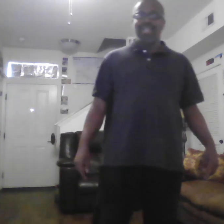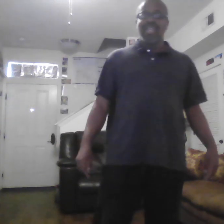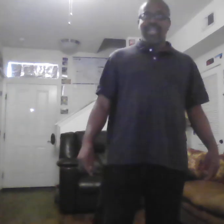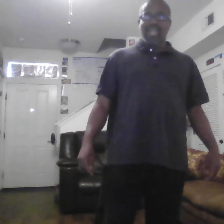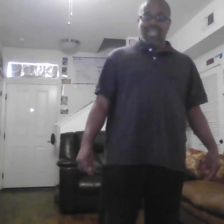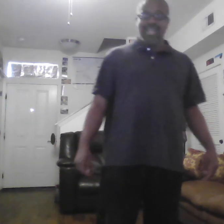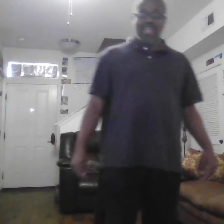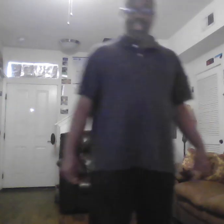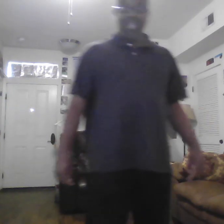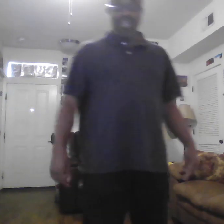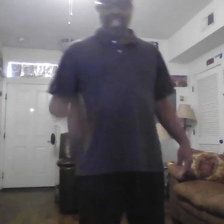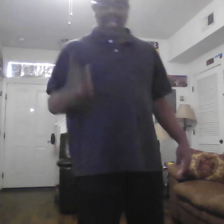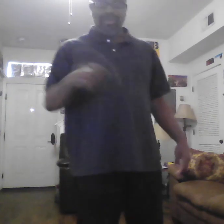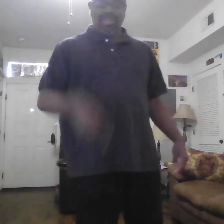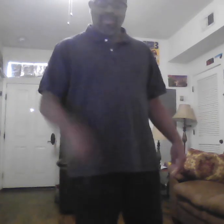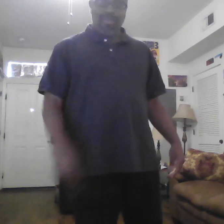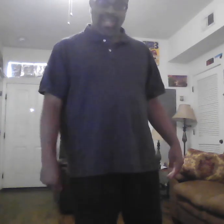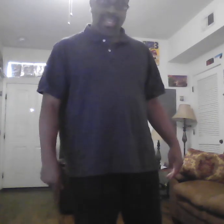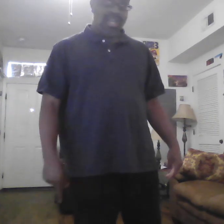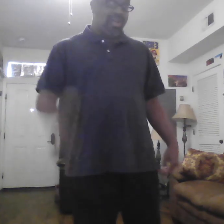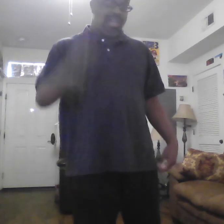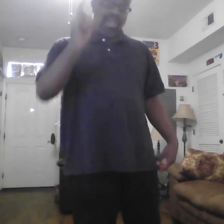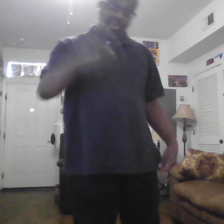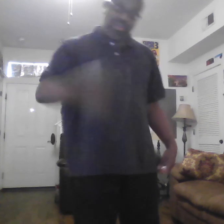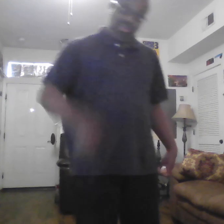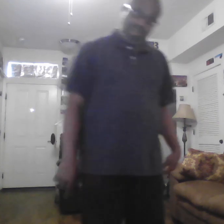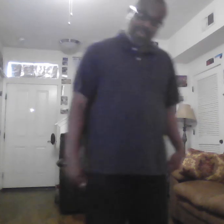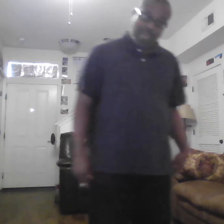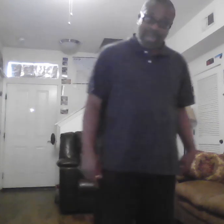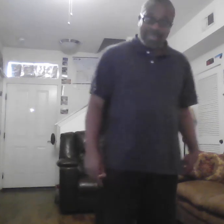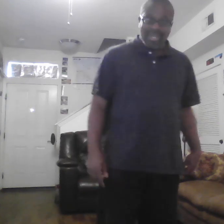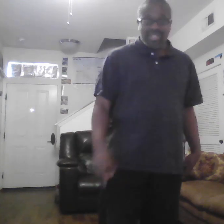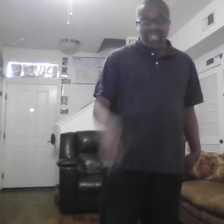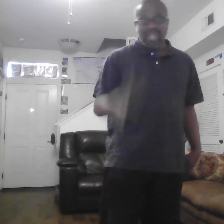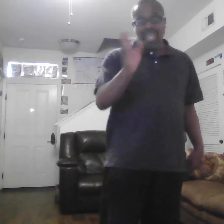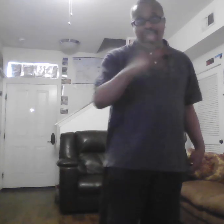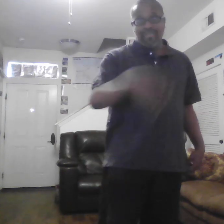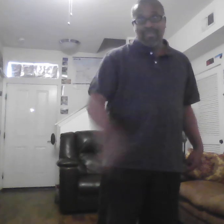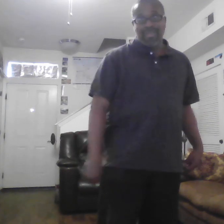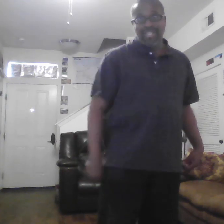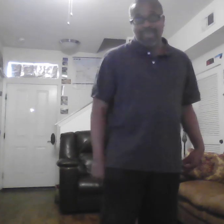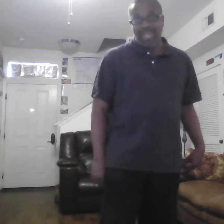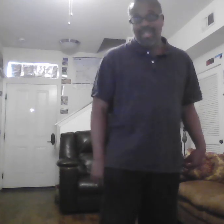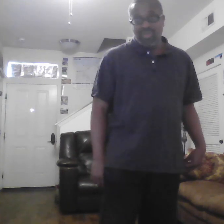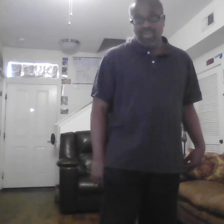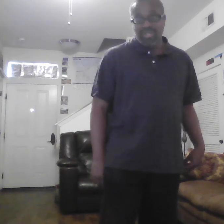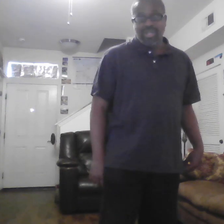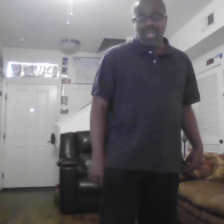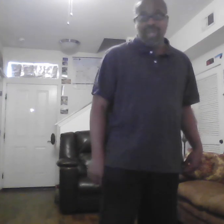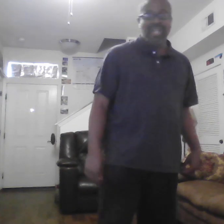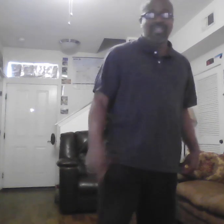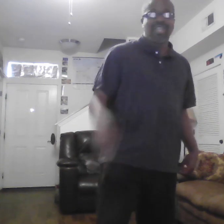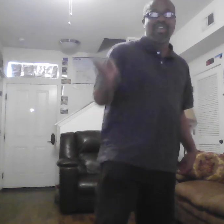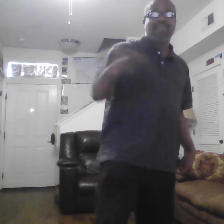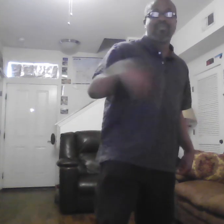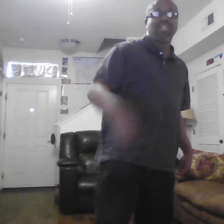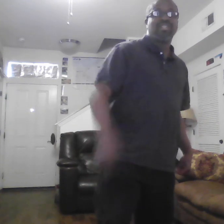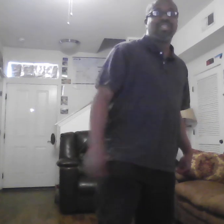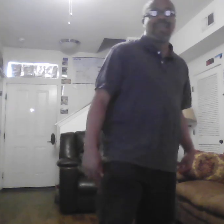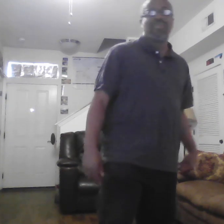and and this domino seven reminding y'all help control the pet population have y'all pets spayed and neutered all right thank y'all for watching the domino